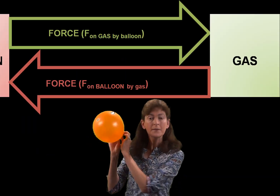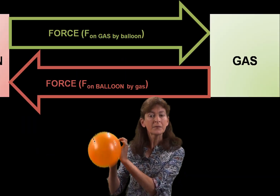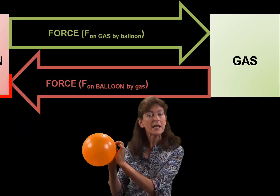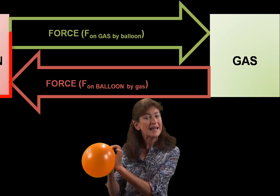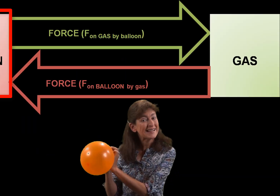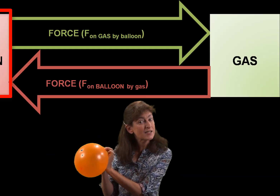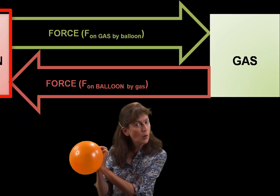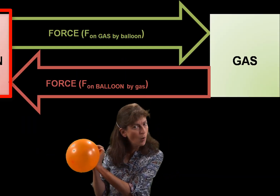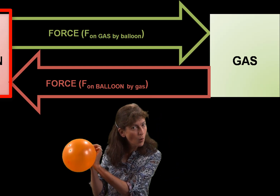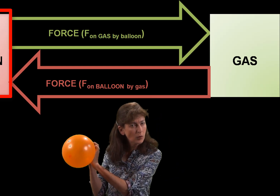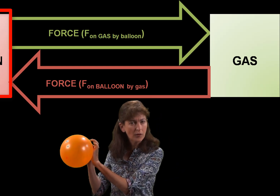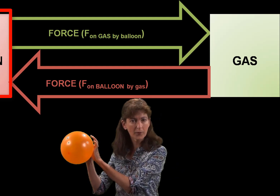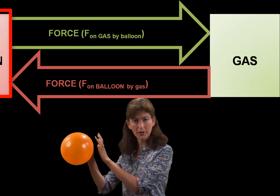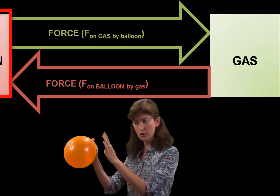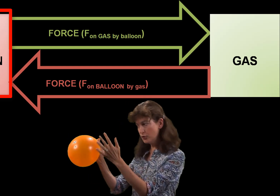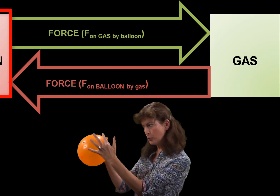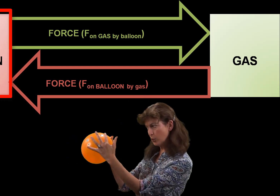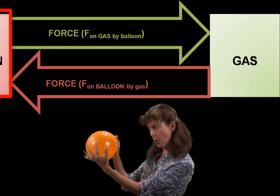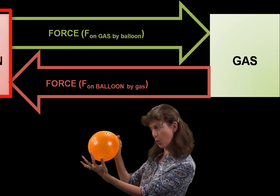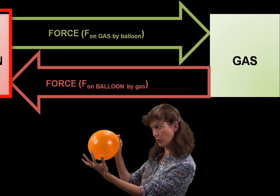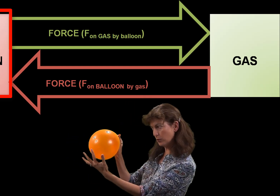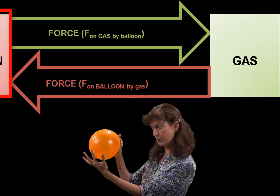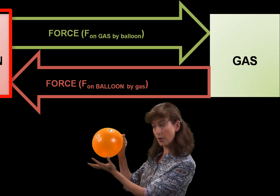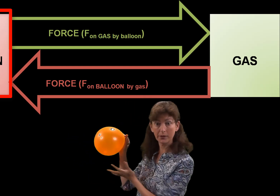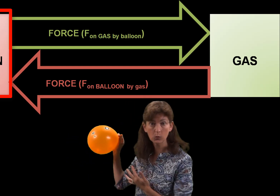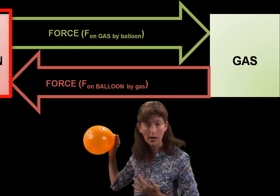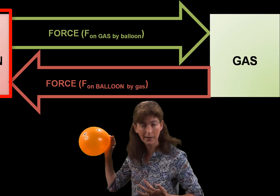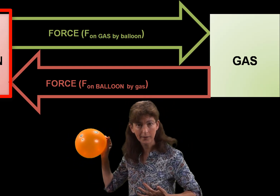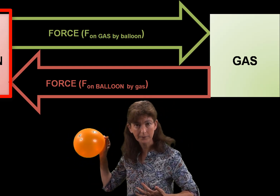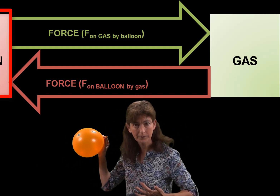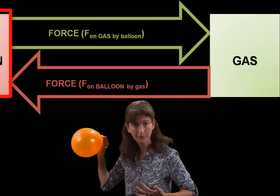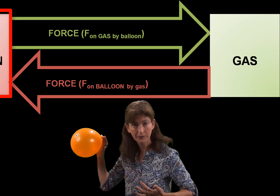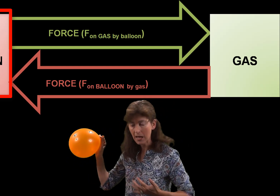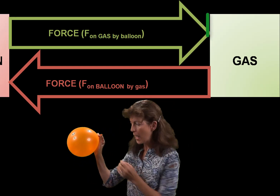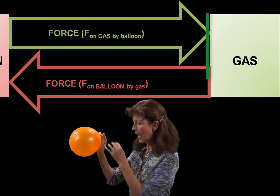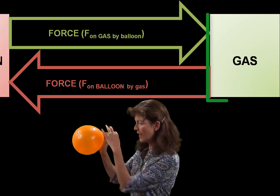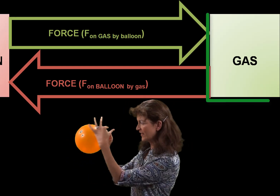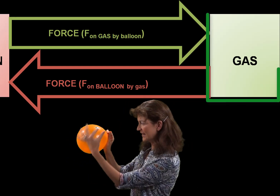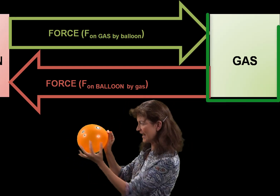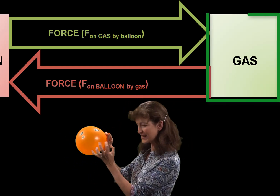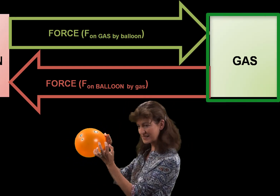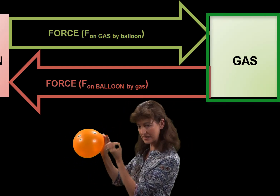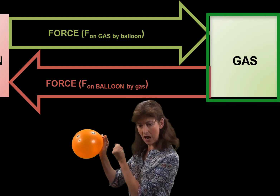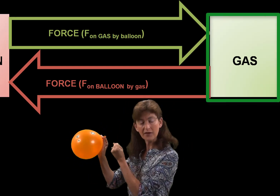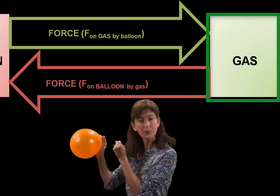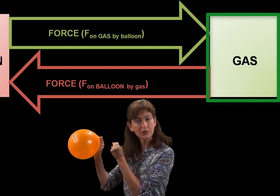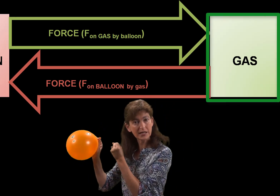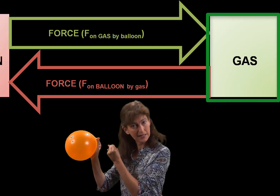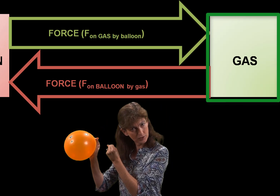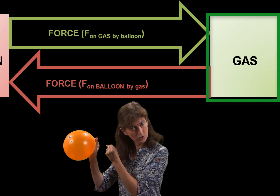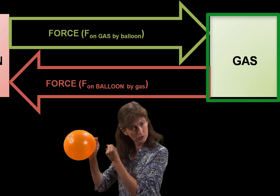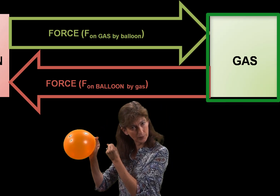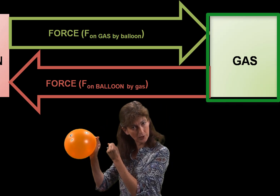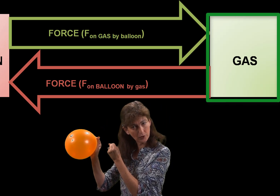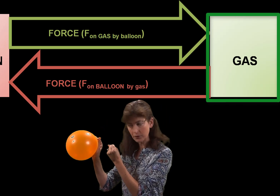Let's call the balloon wall body one and the gas that I've put into the balloon